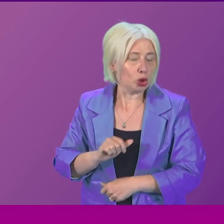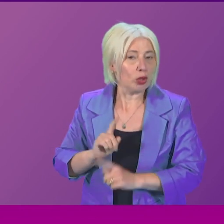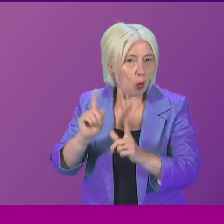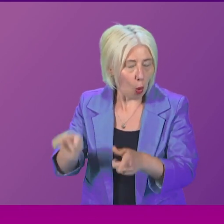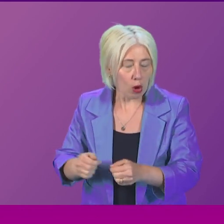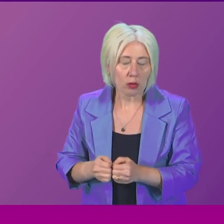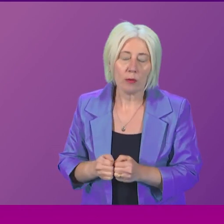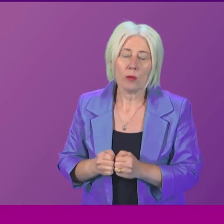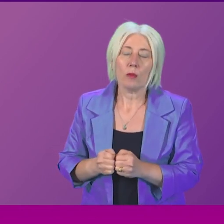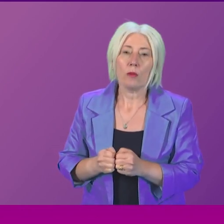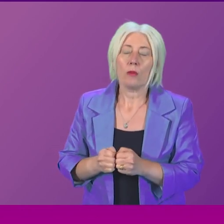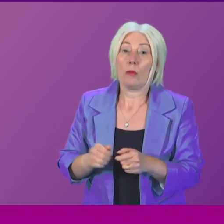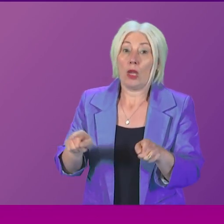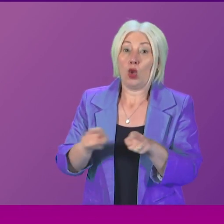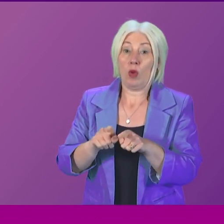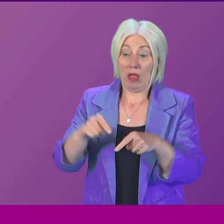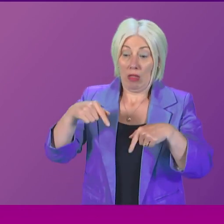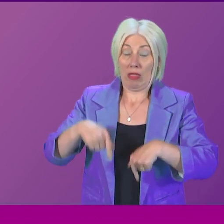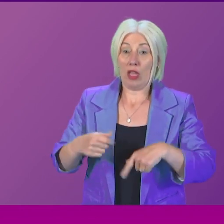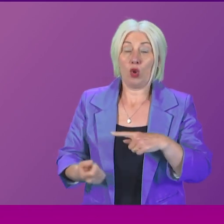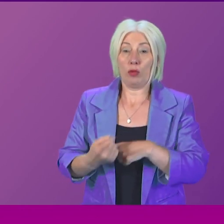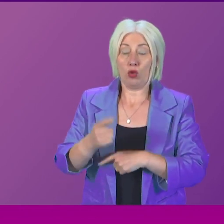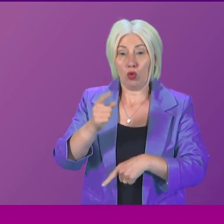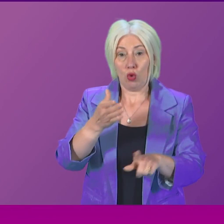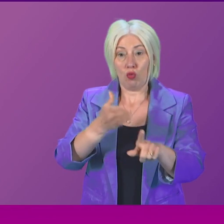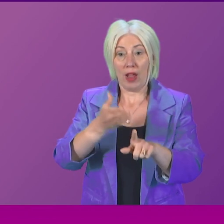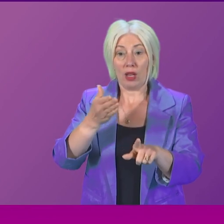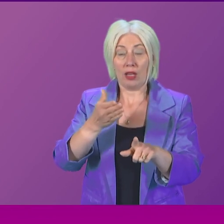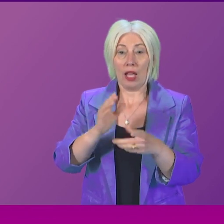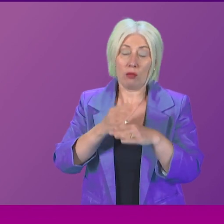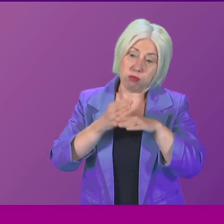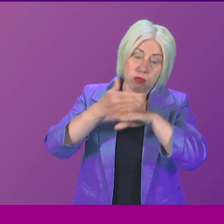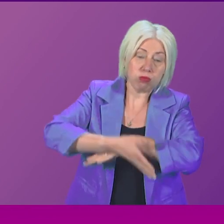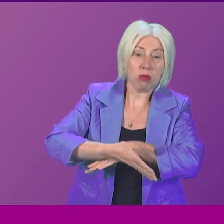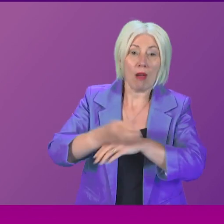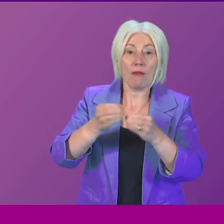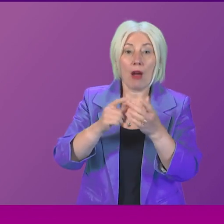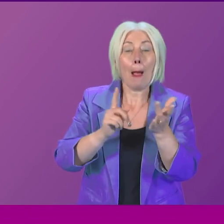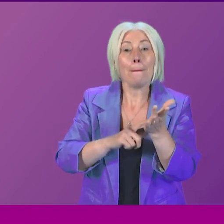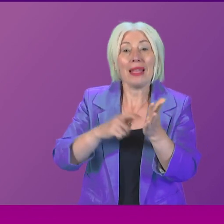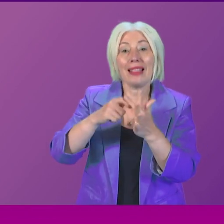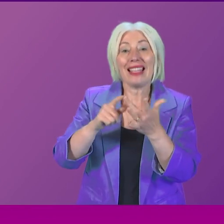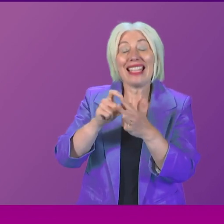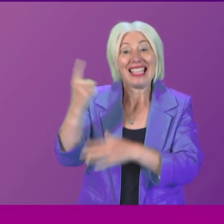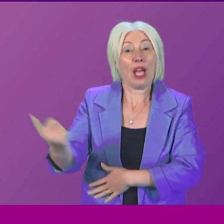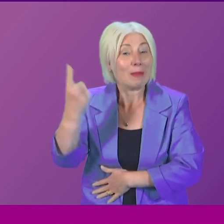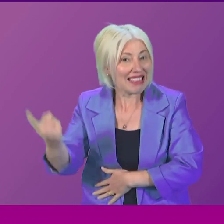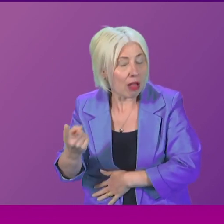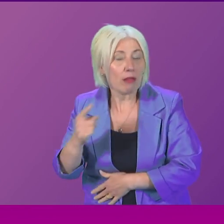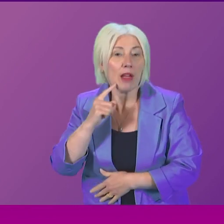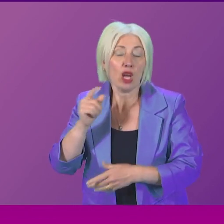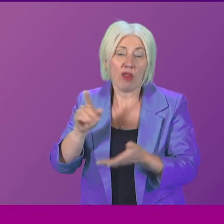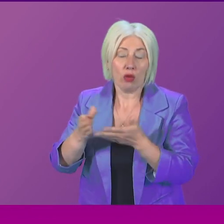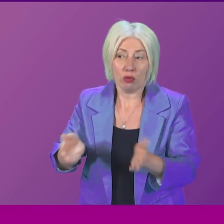I should also, our planning officer, take the opportunity to recognise the tireless work of Bill Kidd in highlighting the importance of stem cell donation.